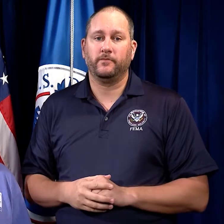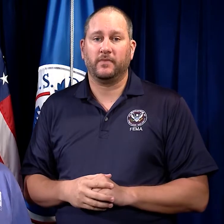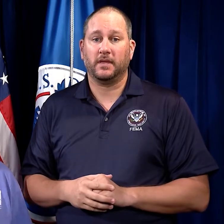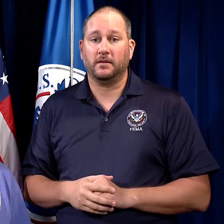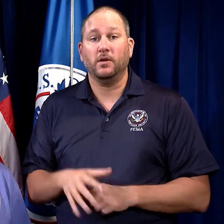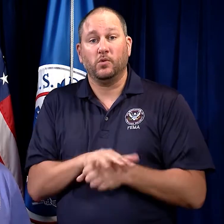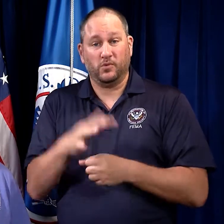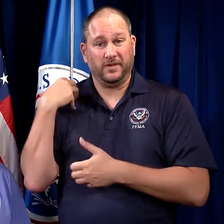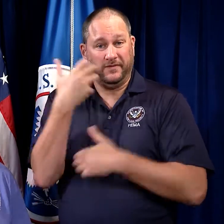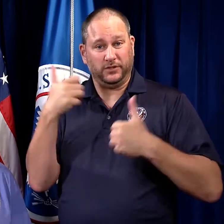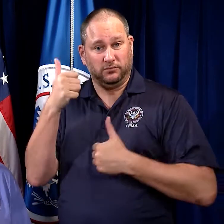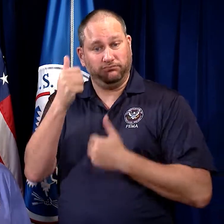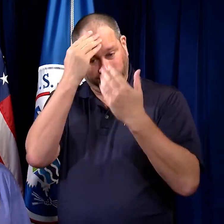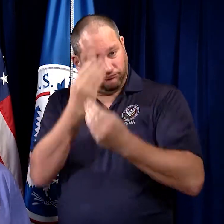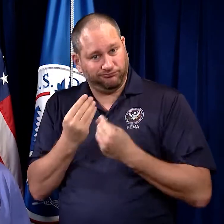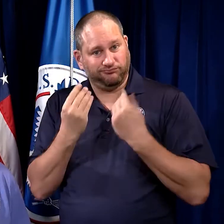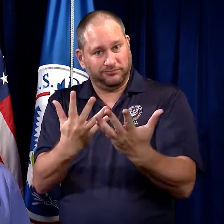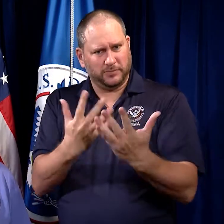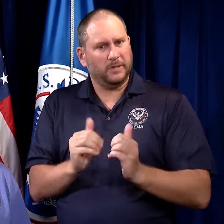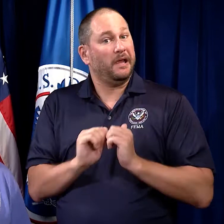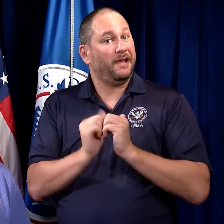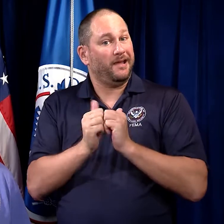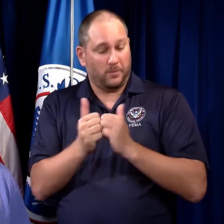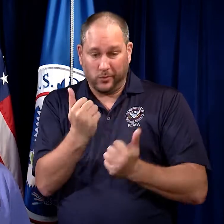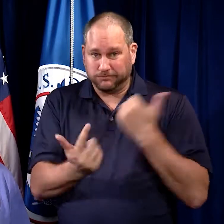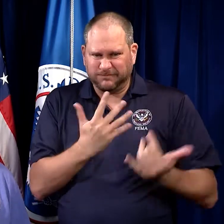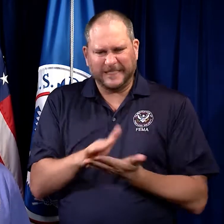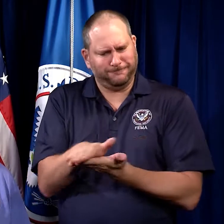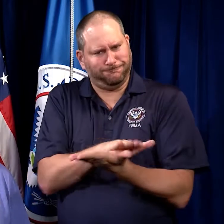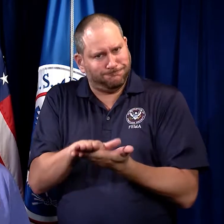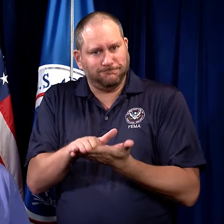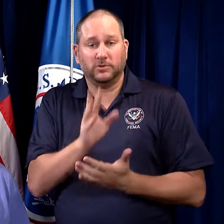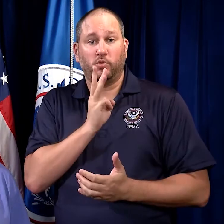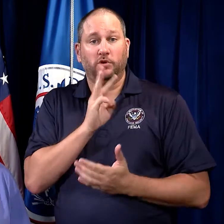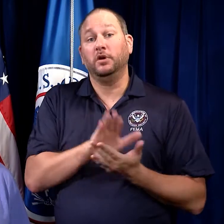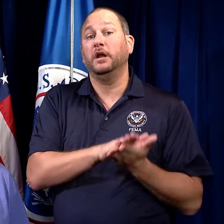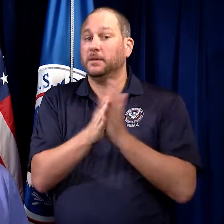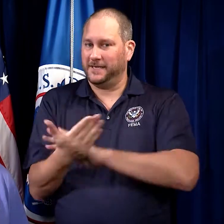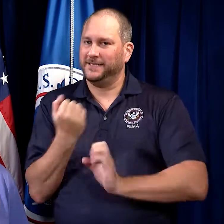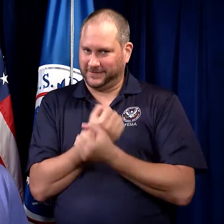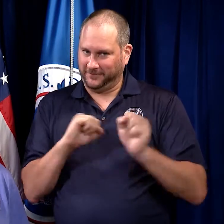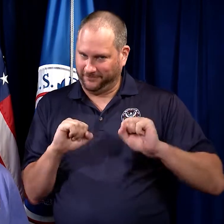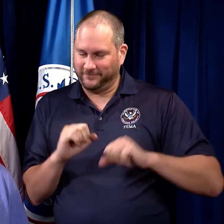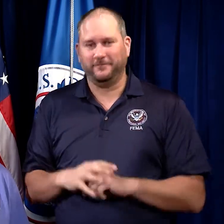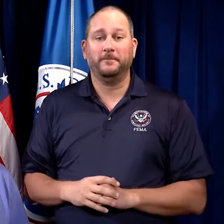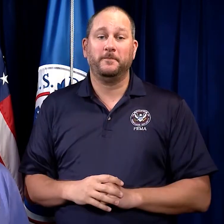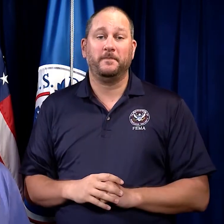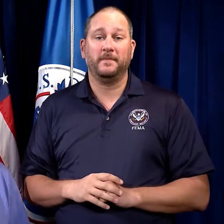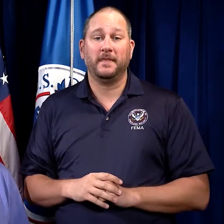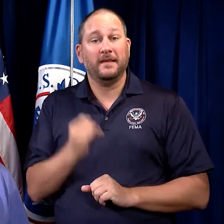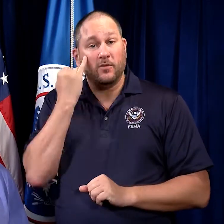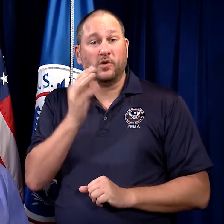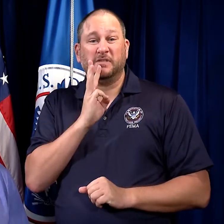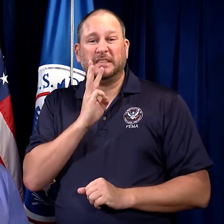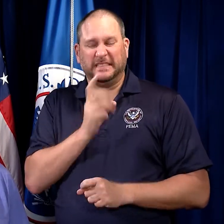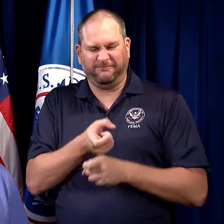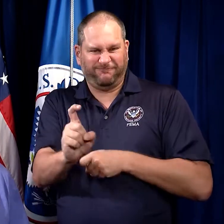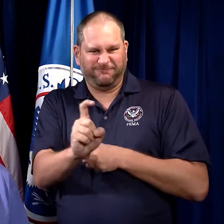Local officials can also tell you how to boil or disinfect water to make it safe. If water is contaminated